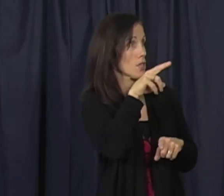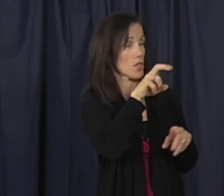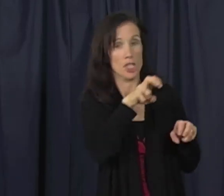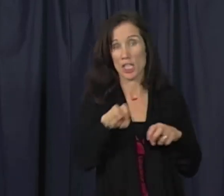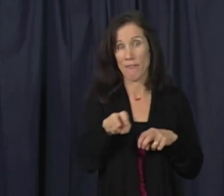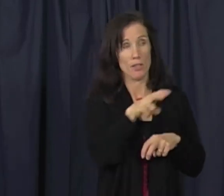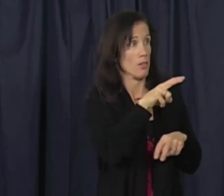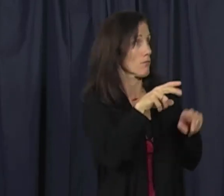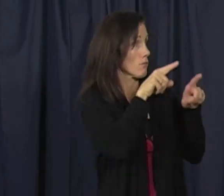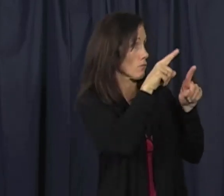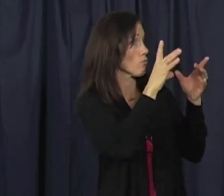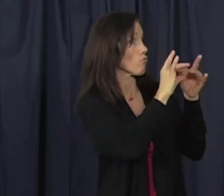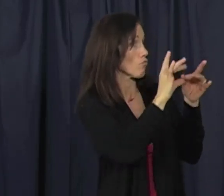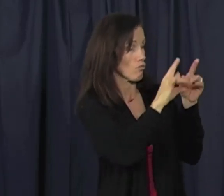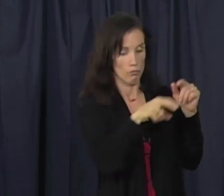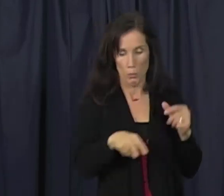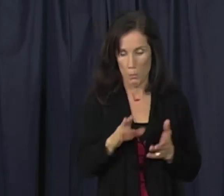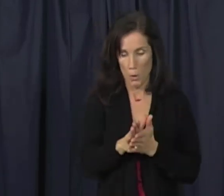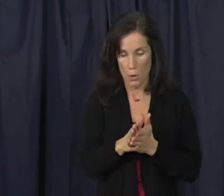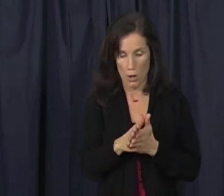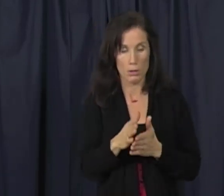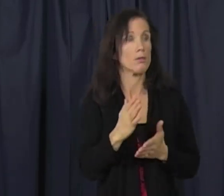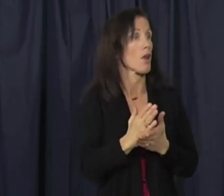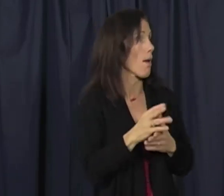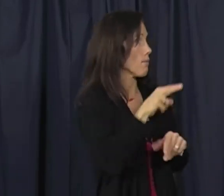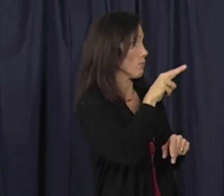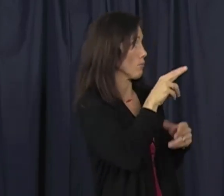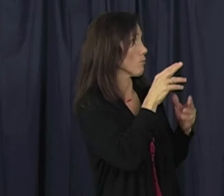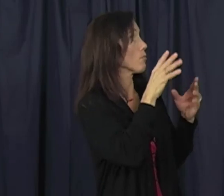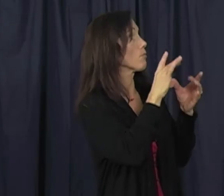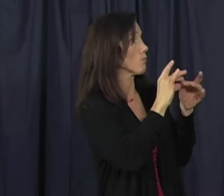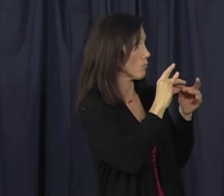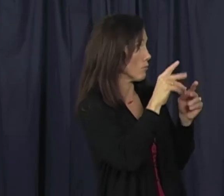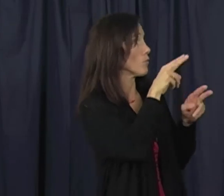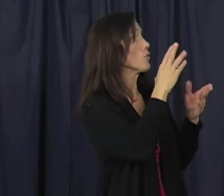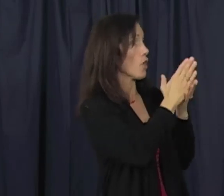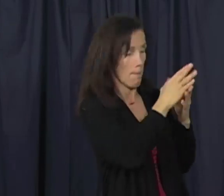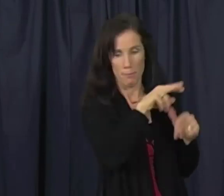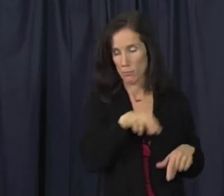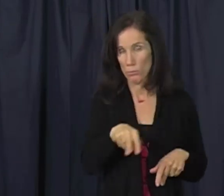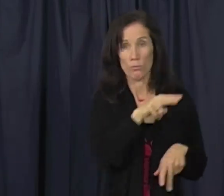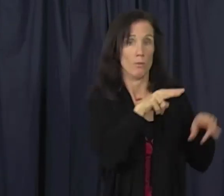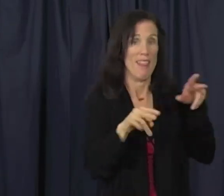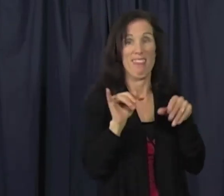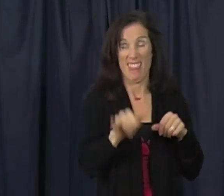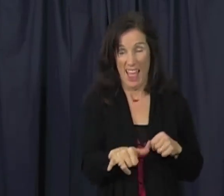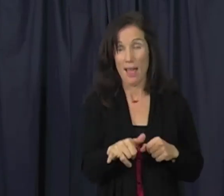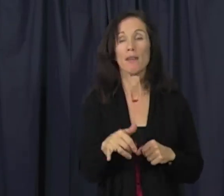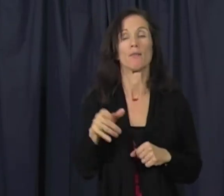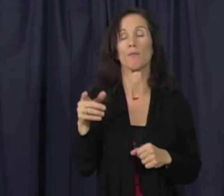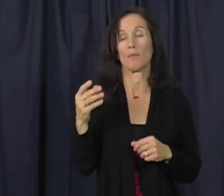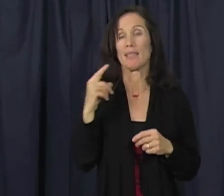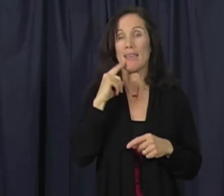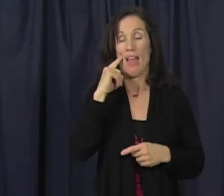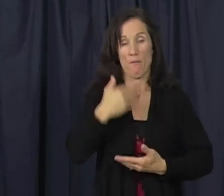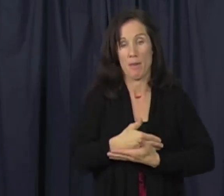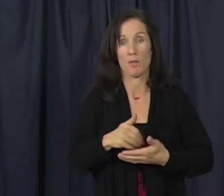to gaze shift, like watch the parent tell a story, look at the book, go back to the parent, and shift frequently,